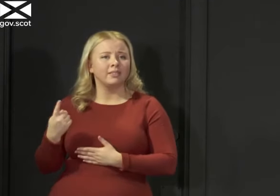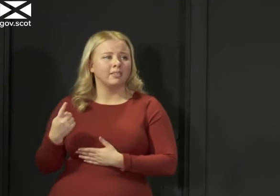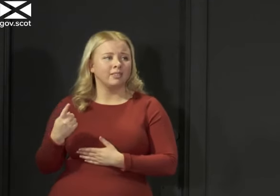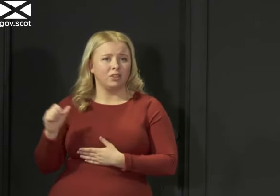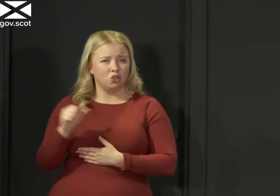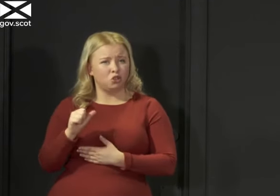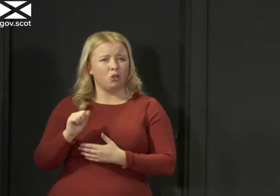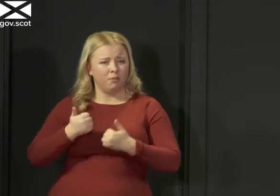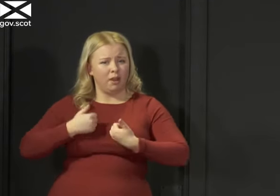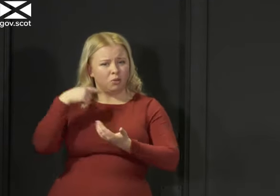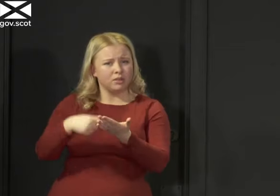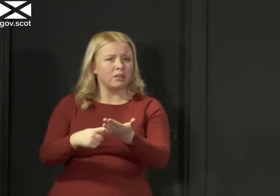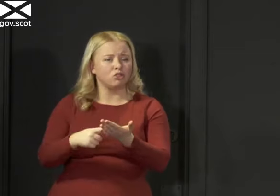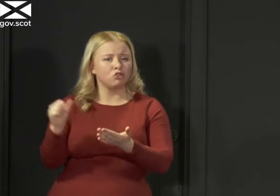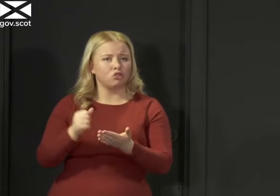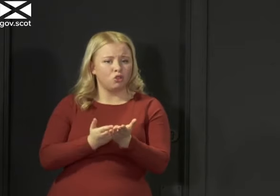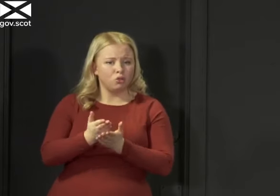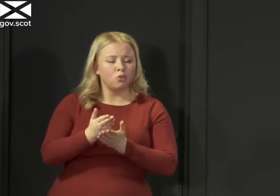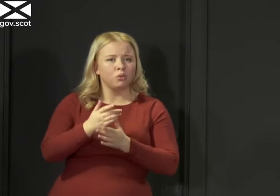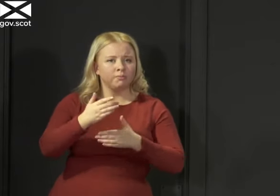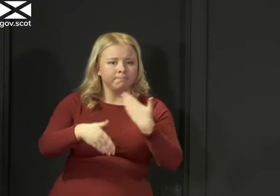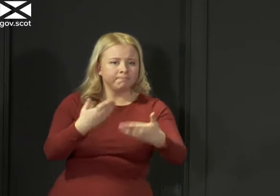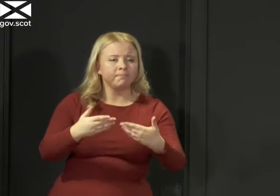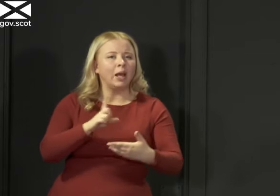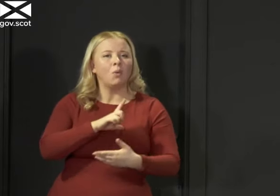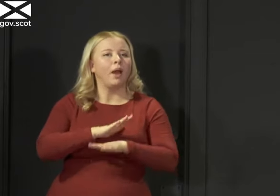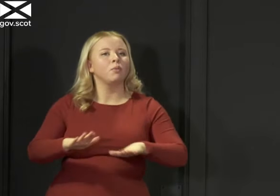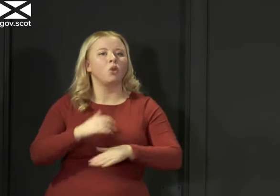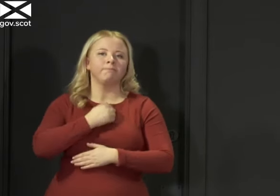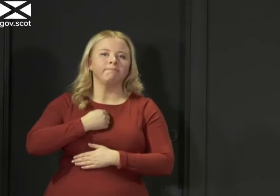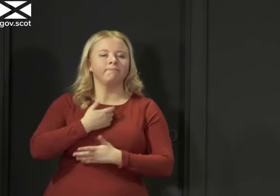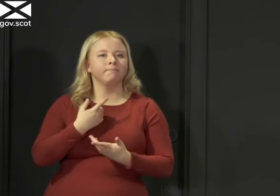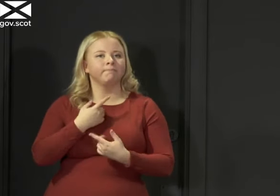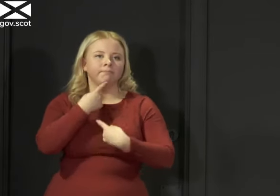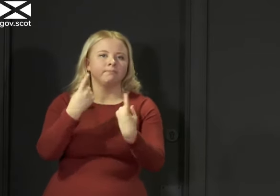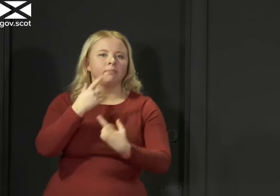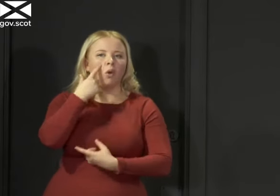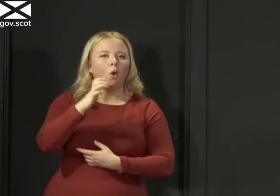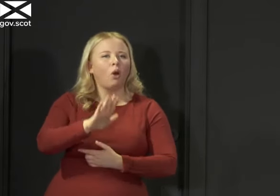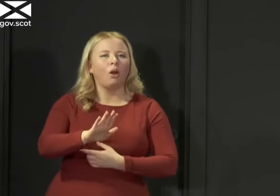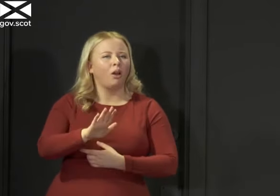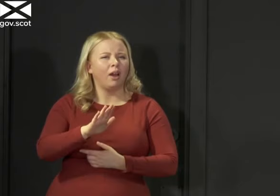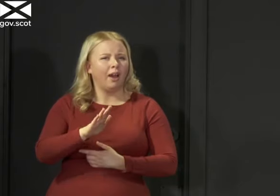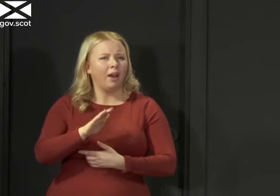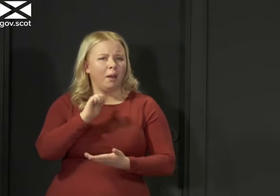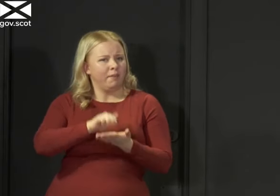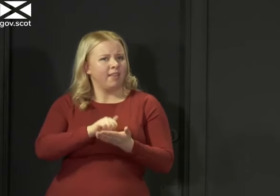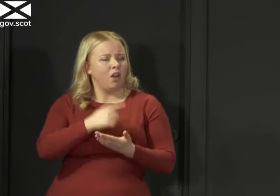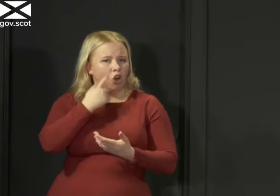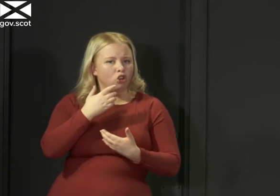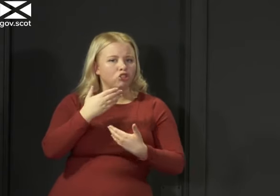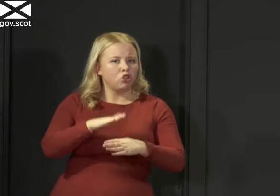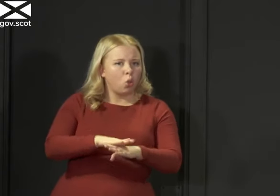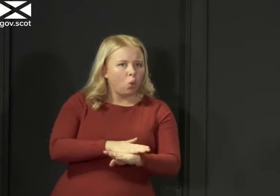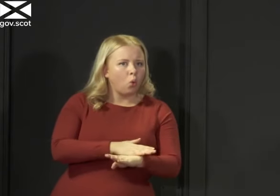all of our decisions here. And that's why, as I say, I make no apology for it. At the moment, I would rather be a bit cautious in the interest of